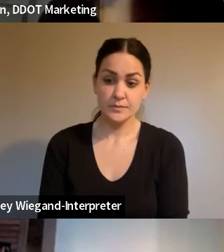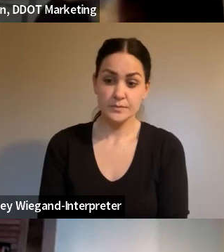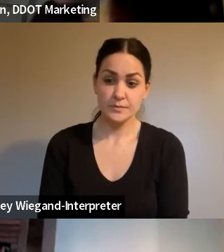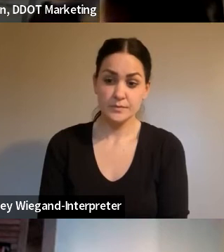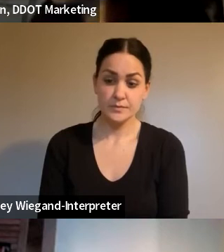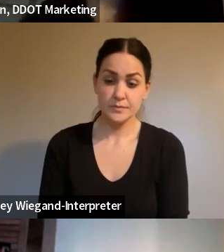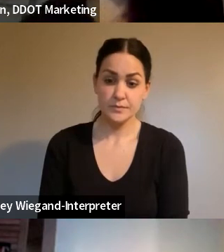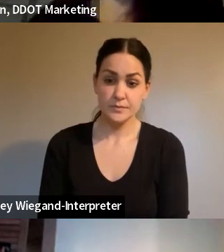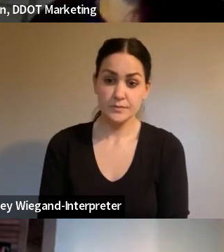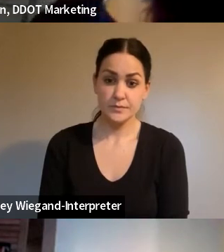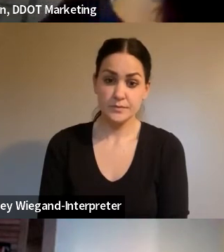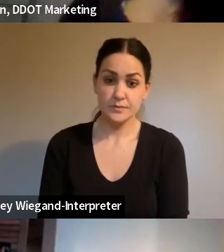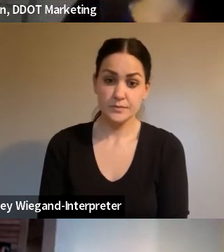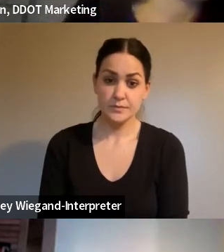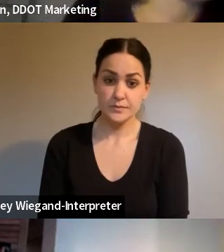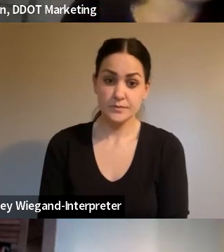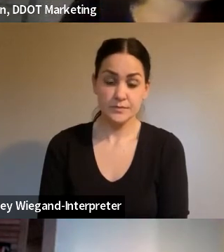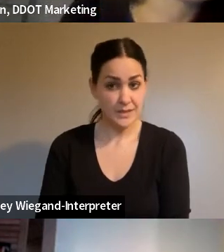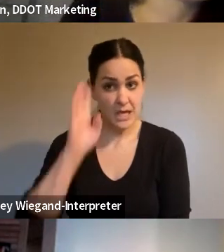Hello. Yep. Go ahead.